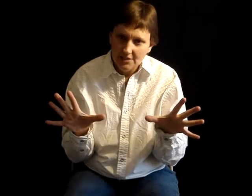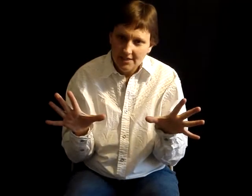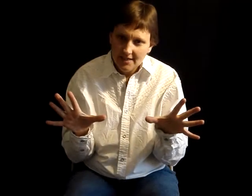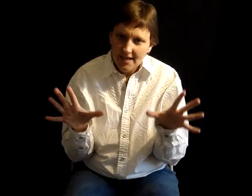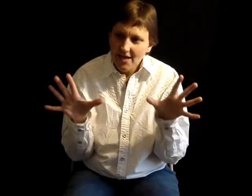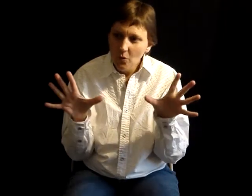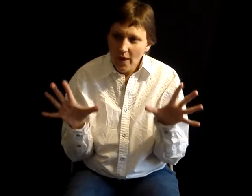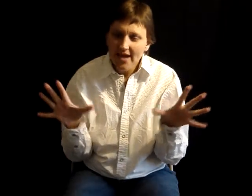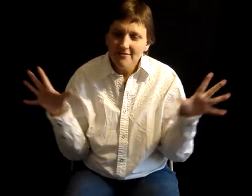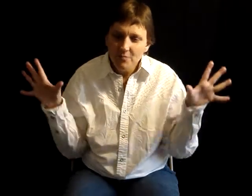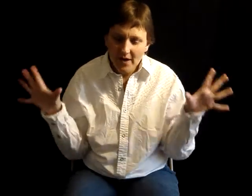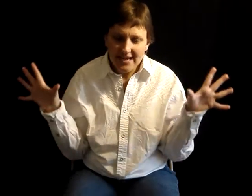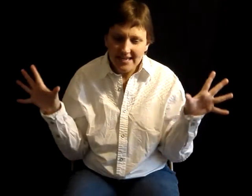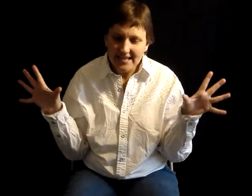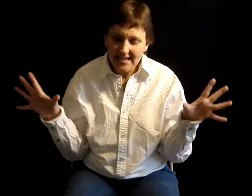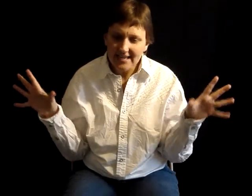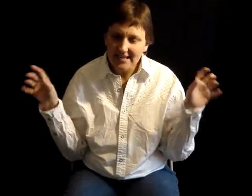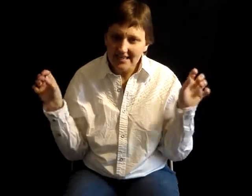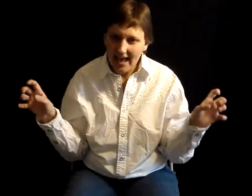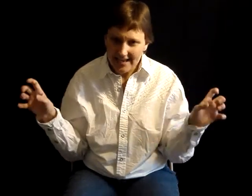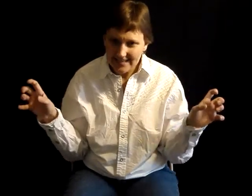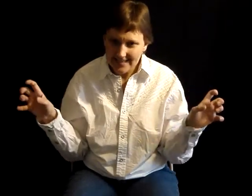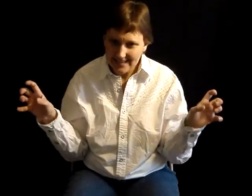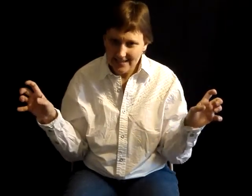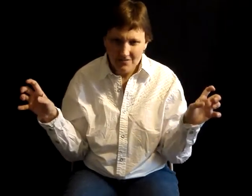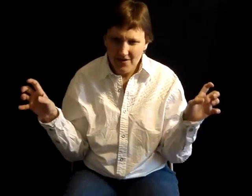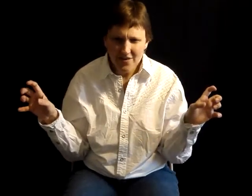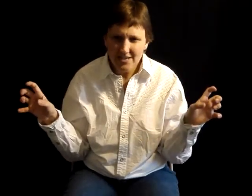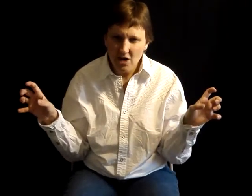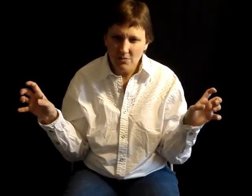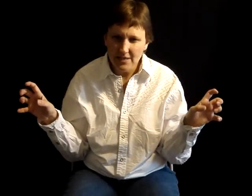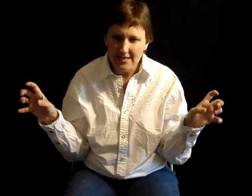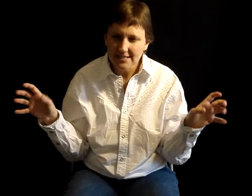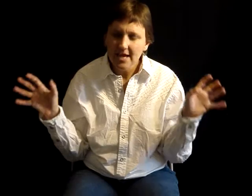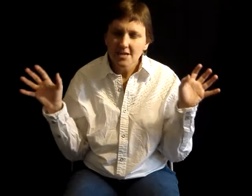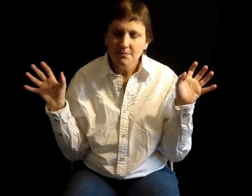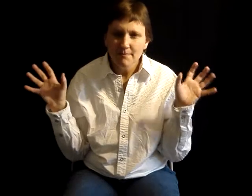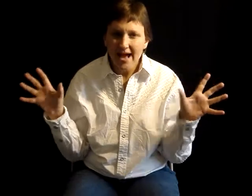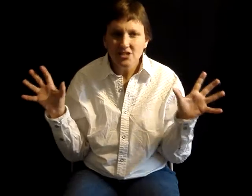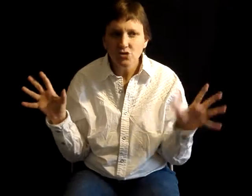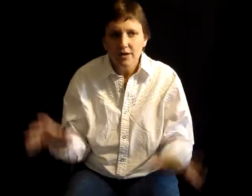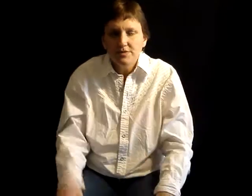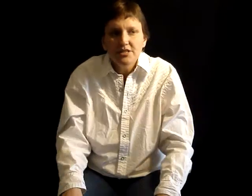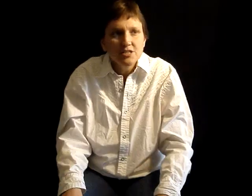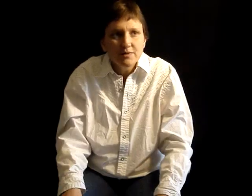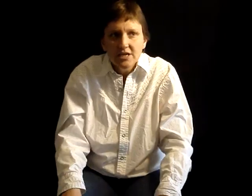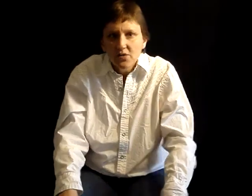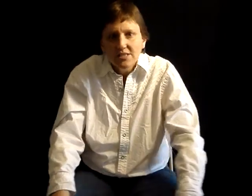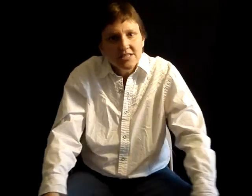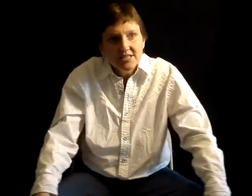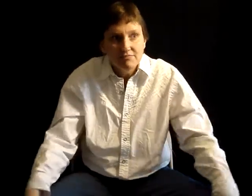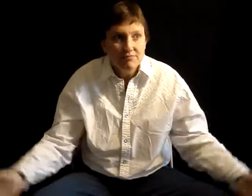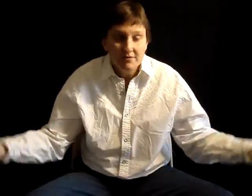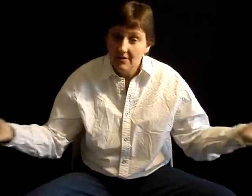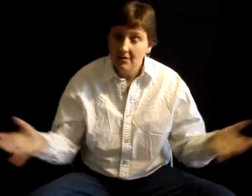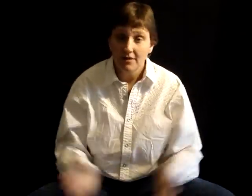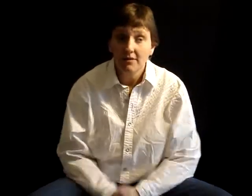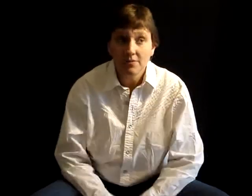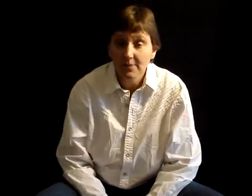in a way of bringing in light, in a very dark place, to mass corruption that's been going since, well,